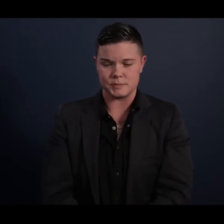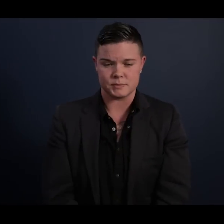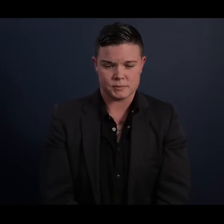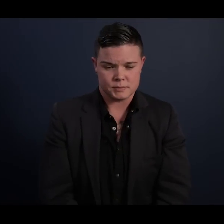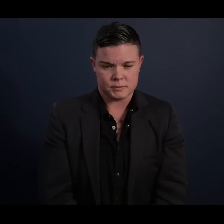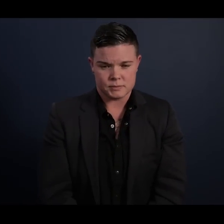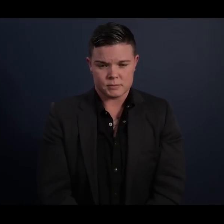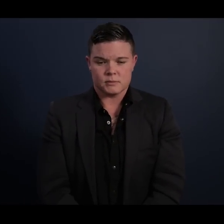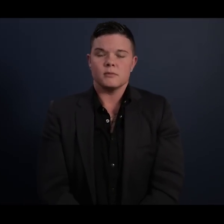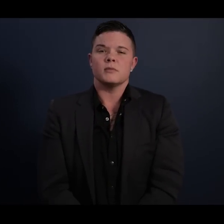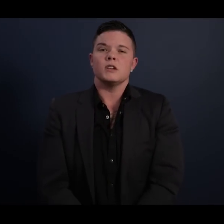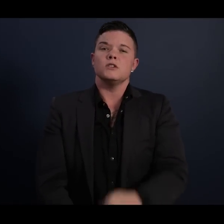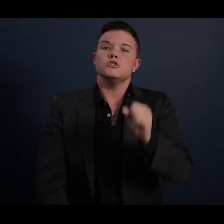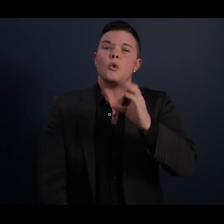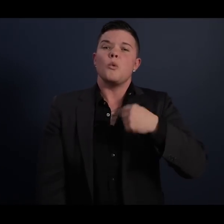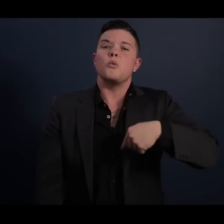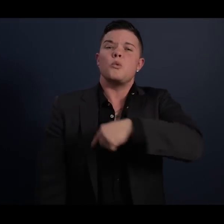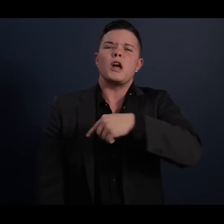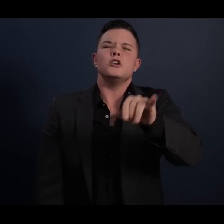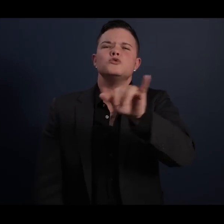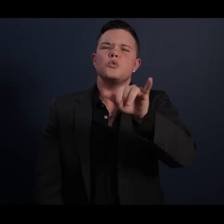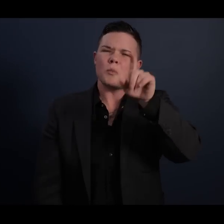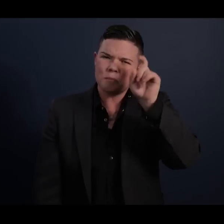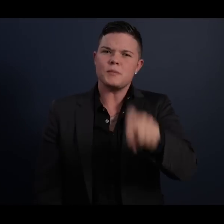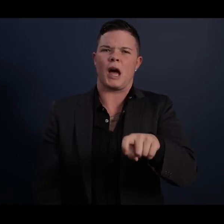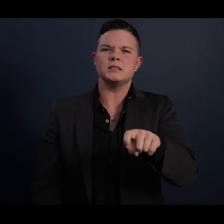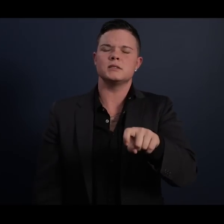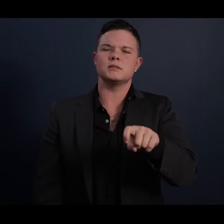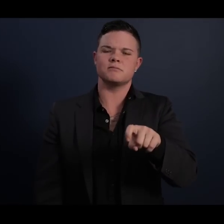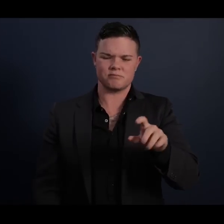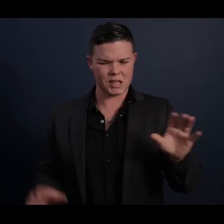And so we too must act on behalf of justice.